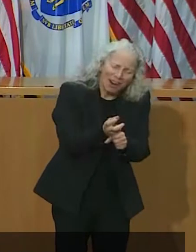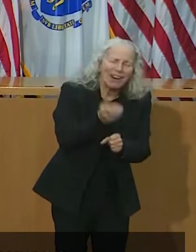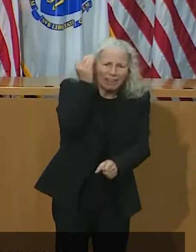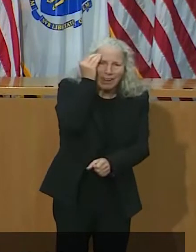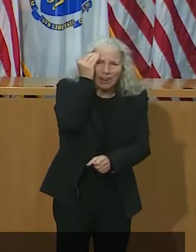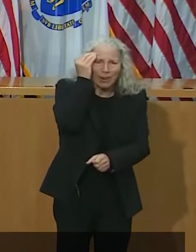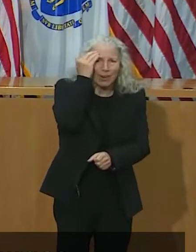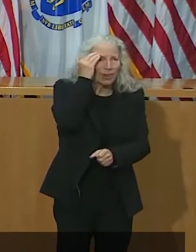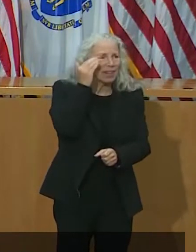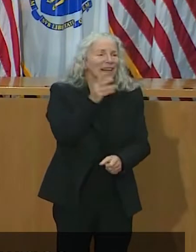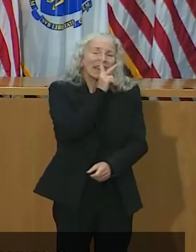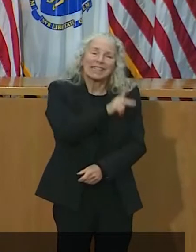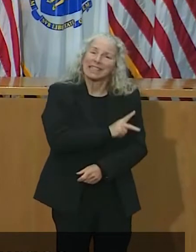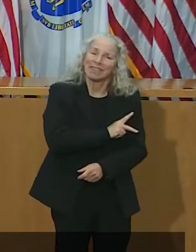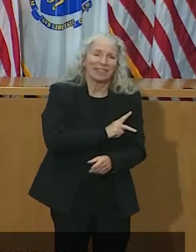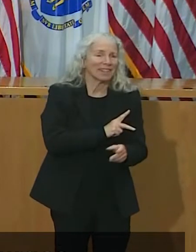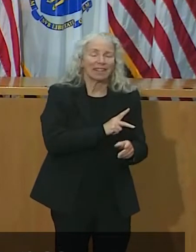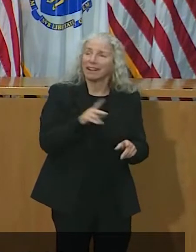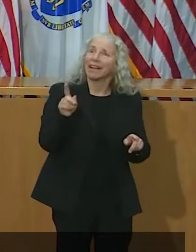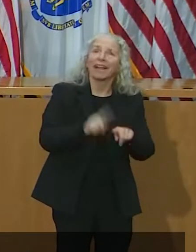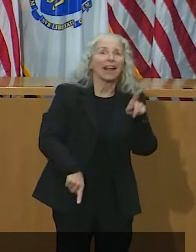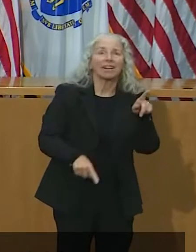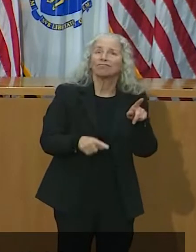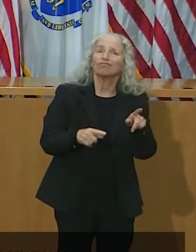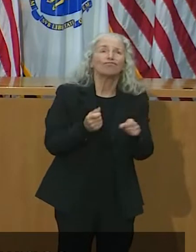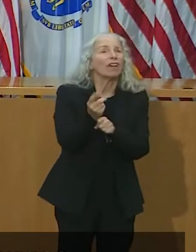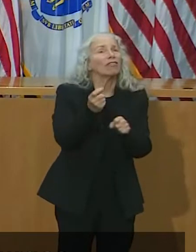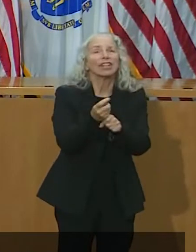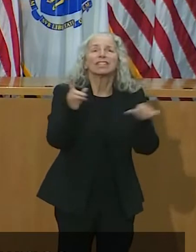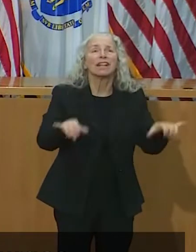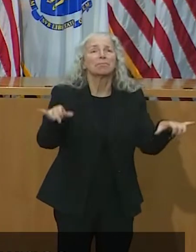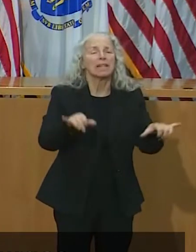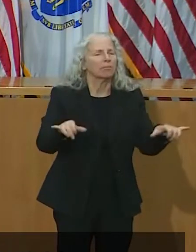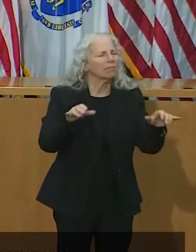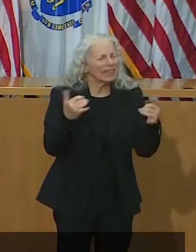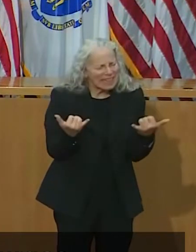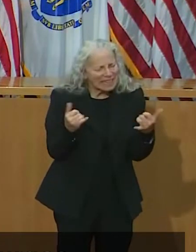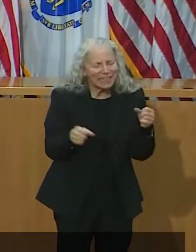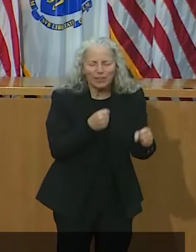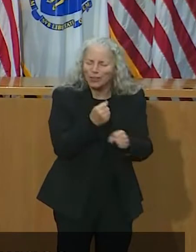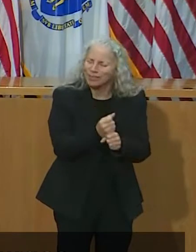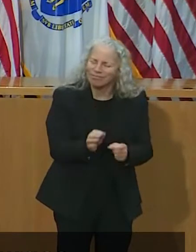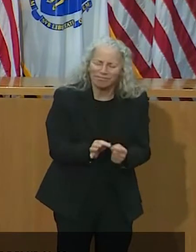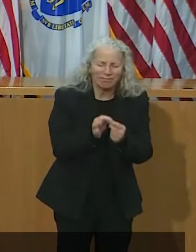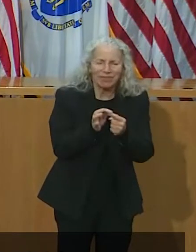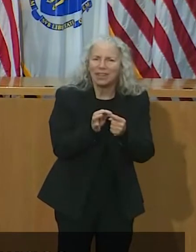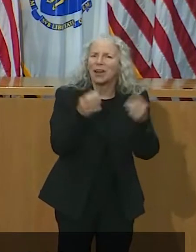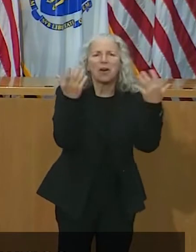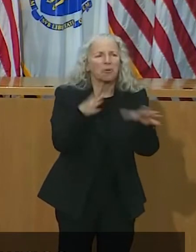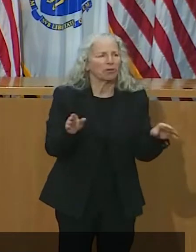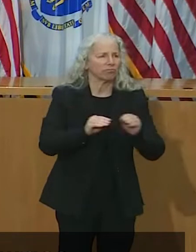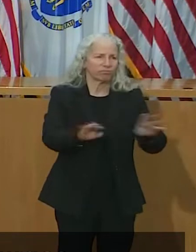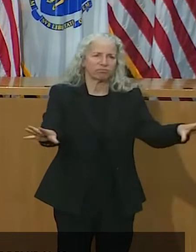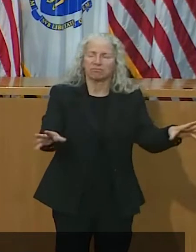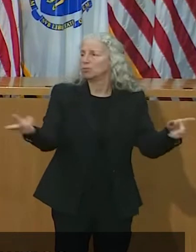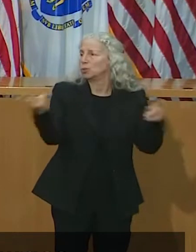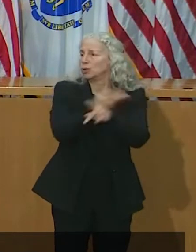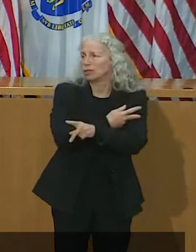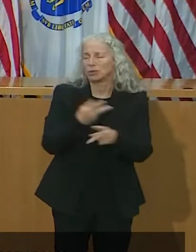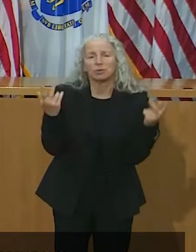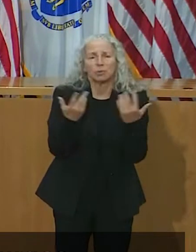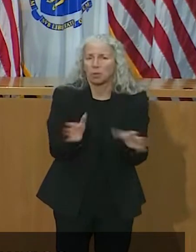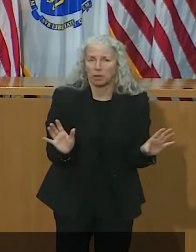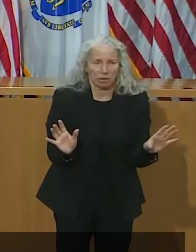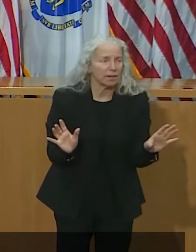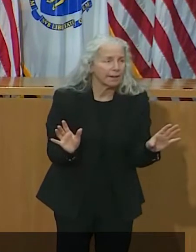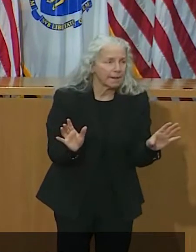year just like we treat every other Thanksgiving, it's quite likely that it will trigger a significant spread. And we know that